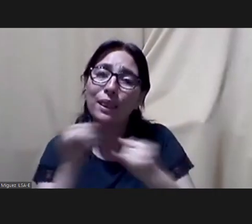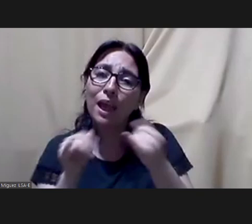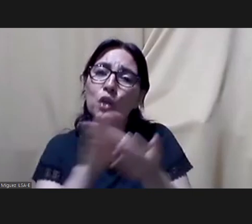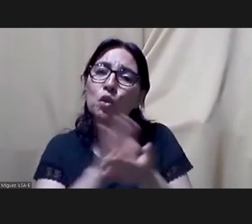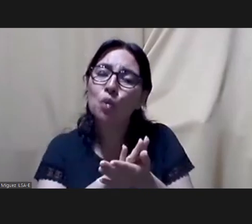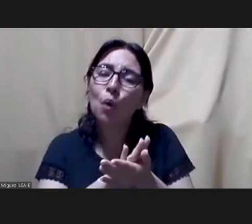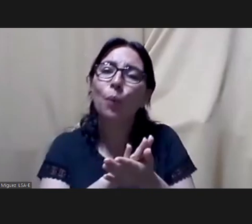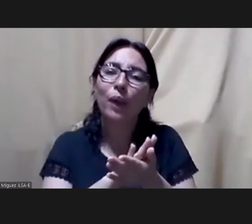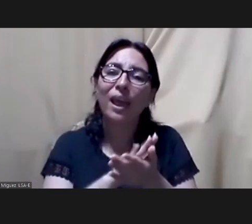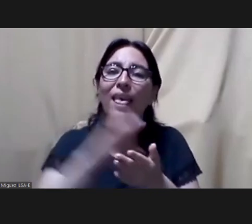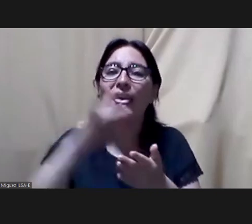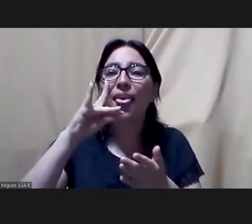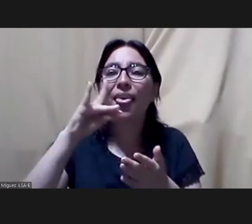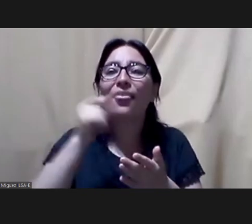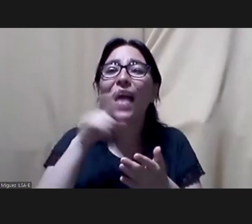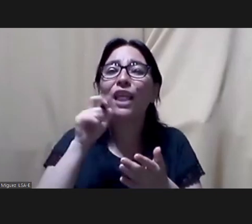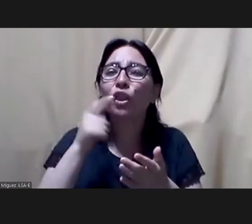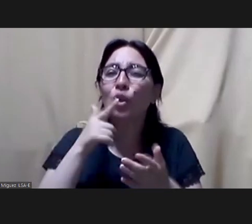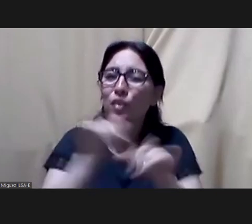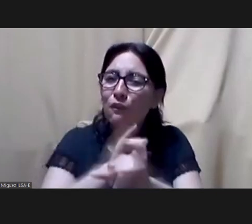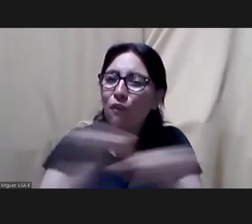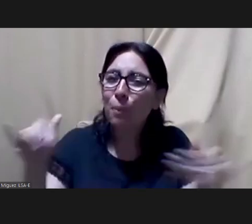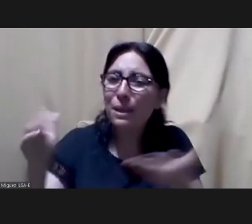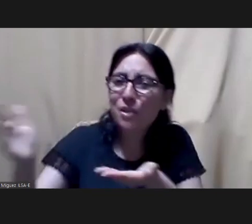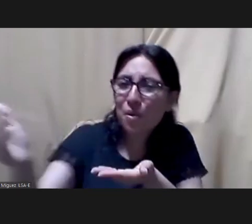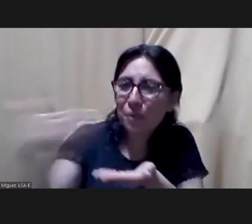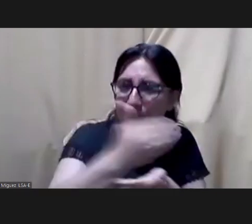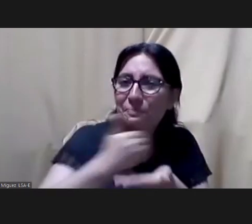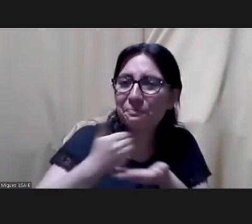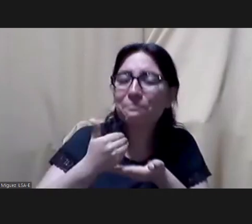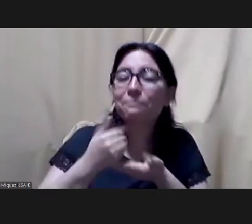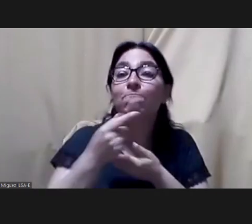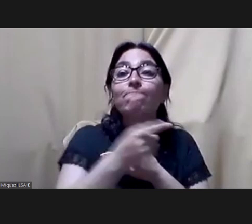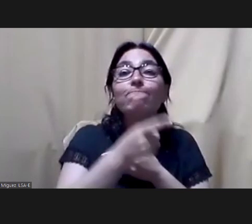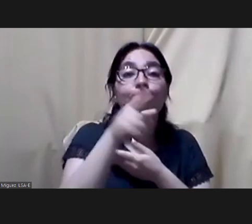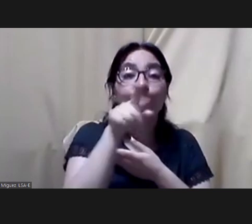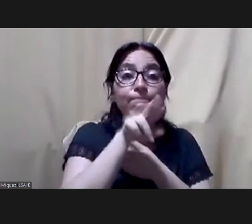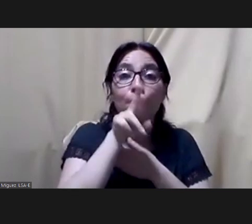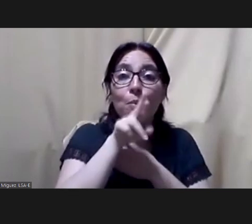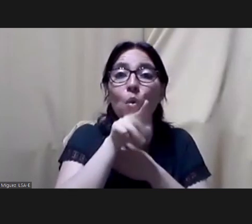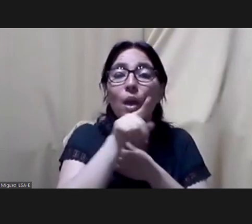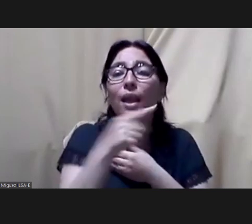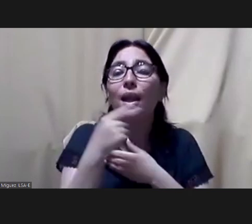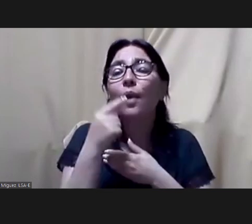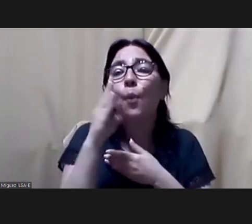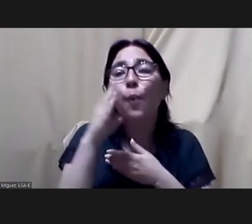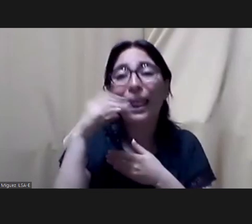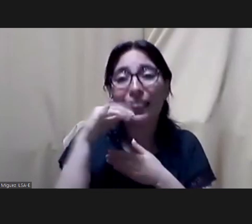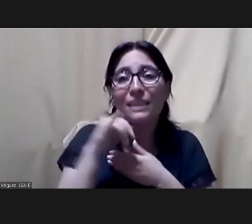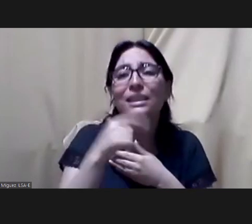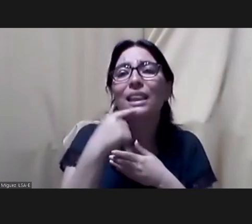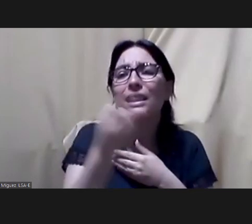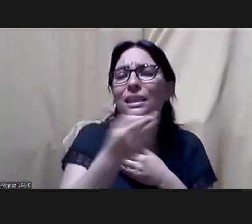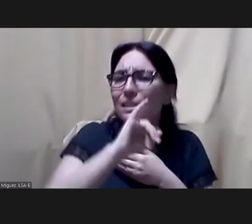statistical observatory having data yes data are crucial because they reveal many